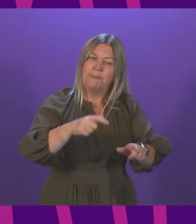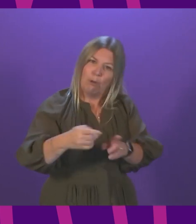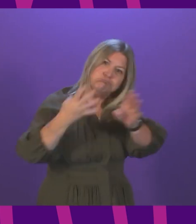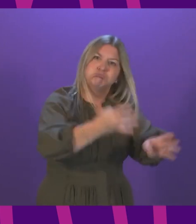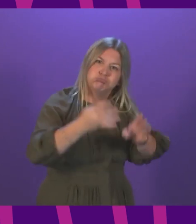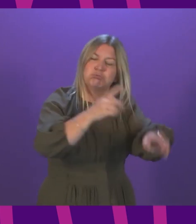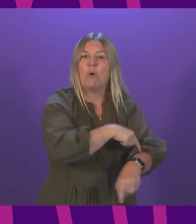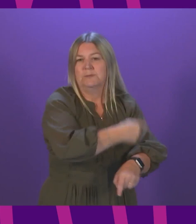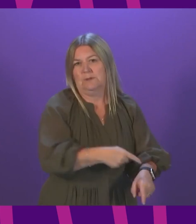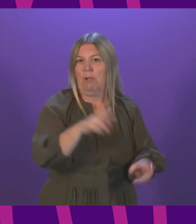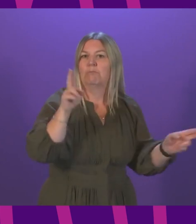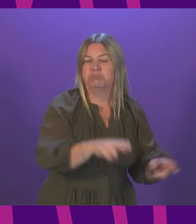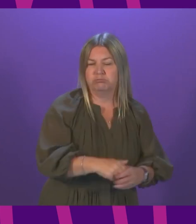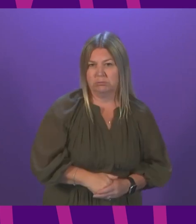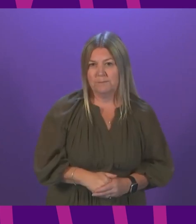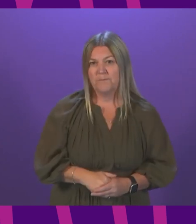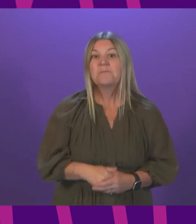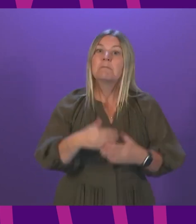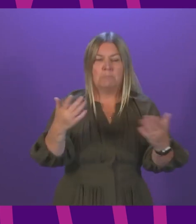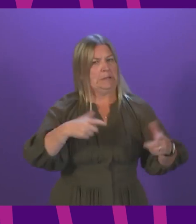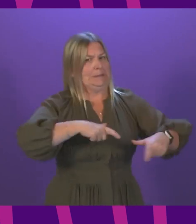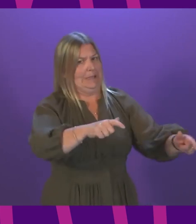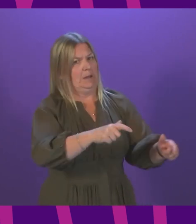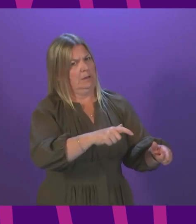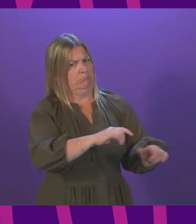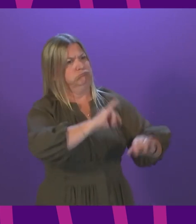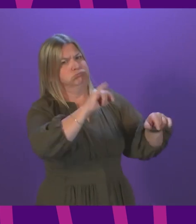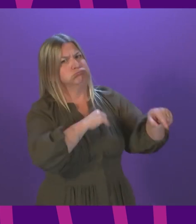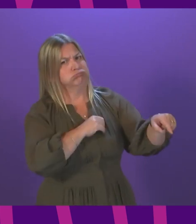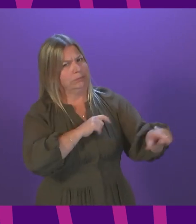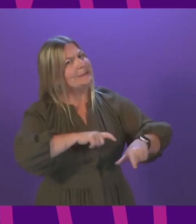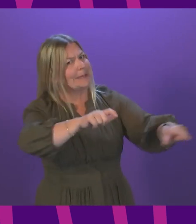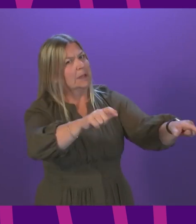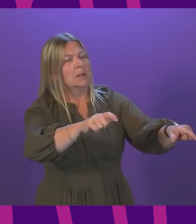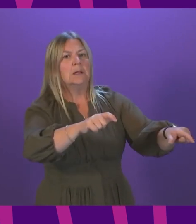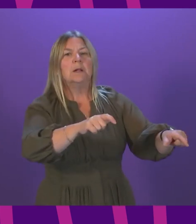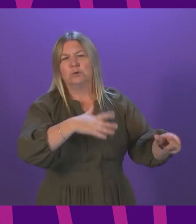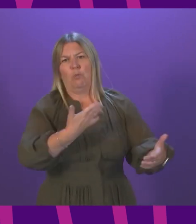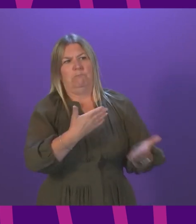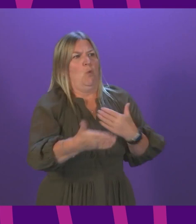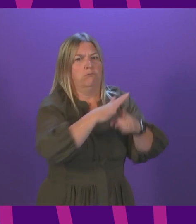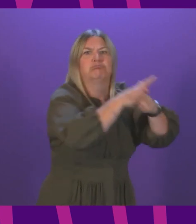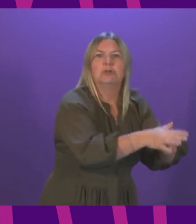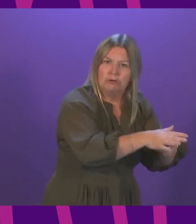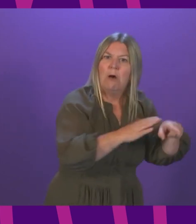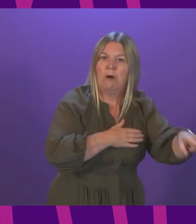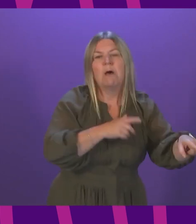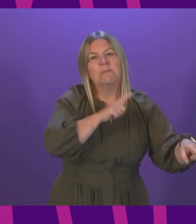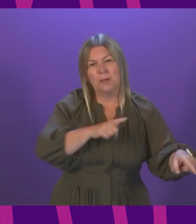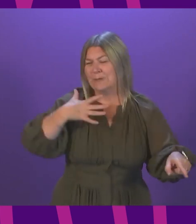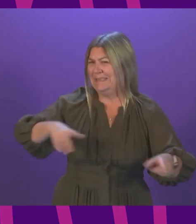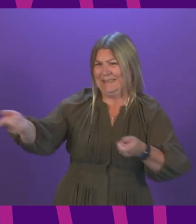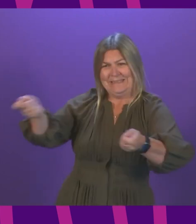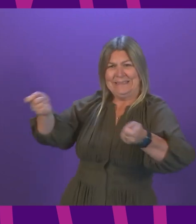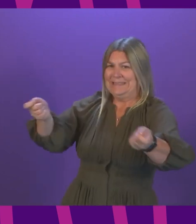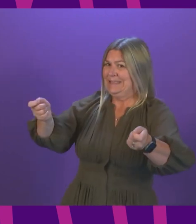soon. That said, admissions and occupancy remain high and the need to avoid that pressure intensifying is why we need to keep cases